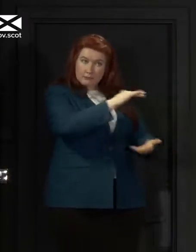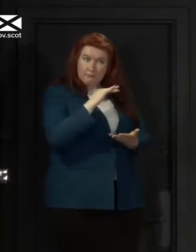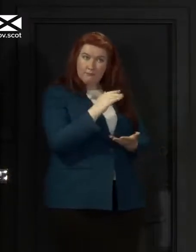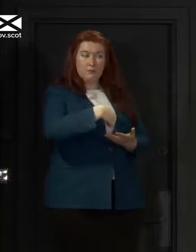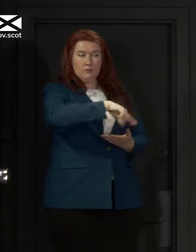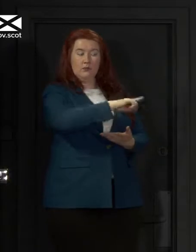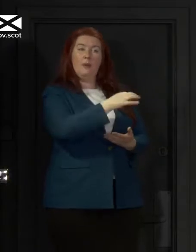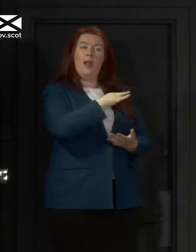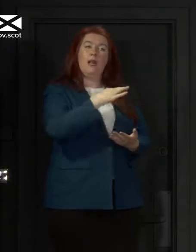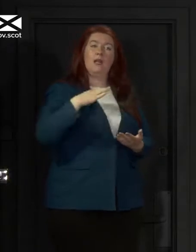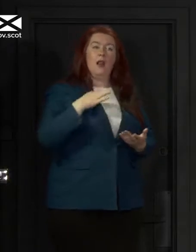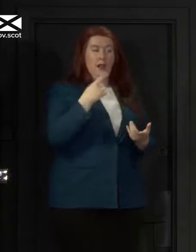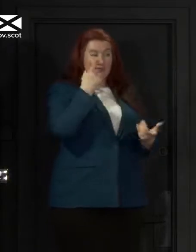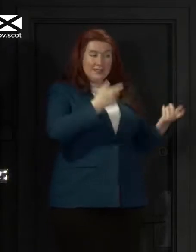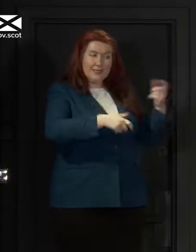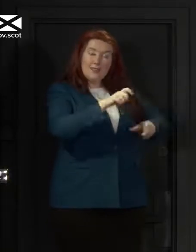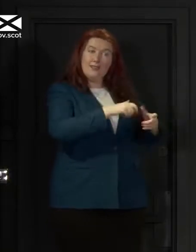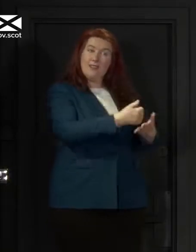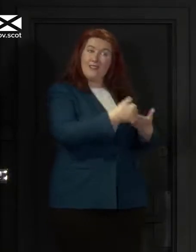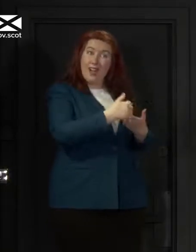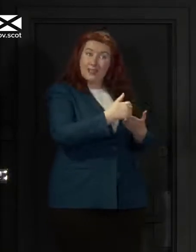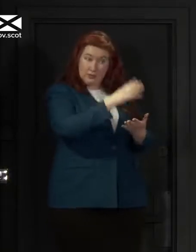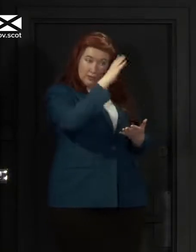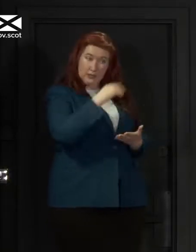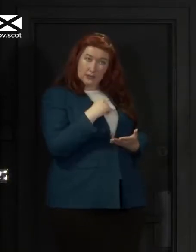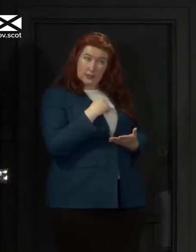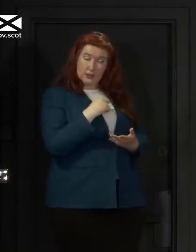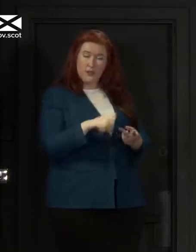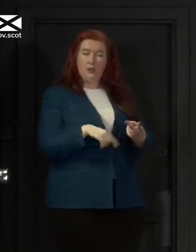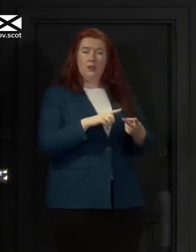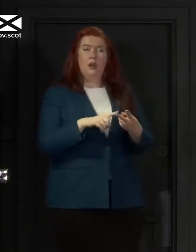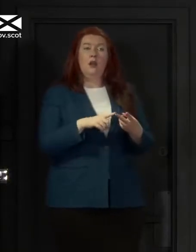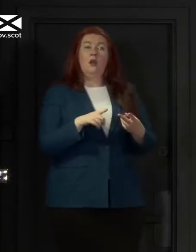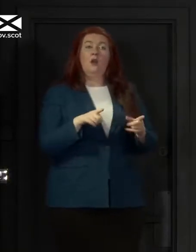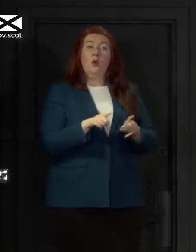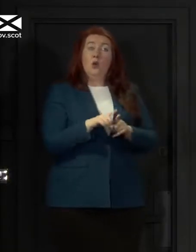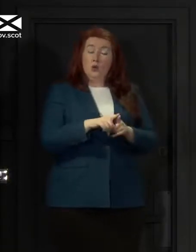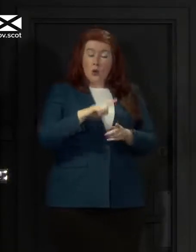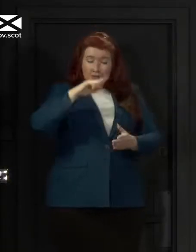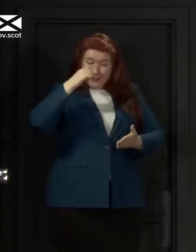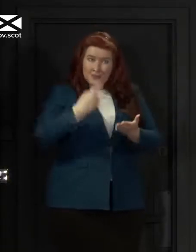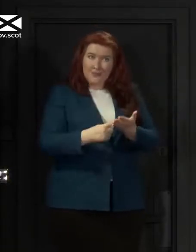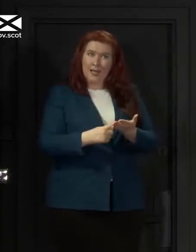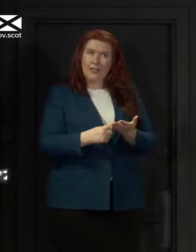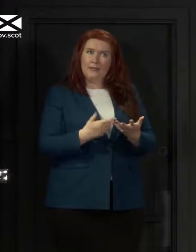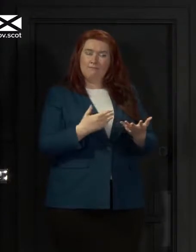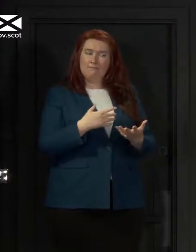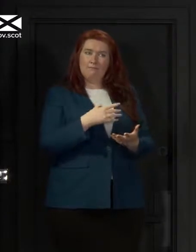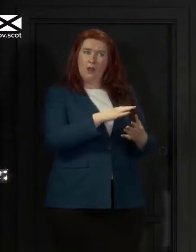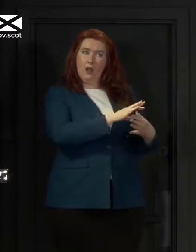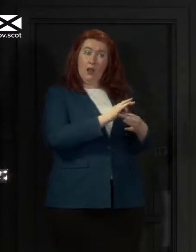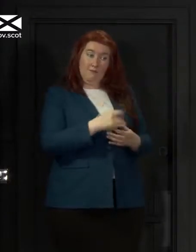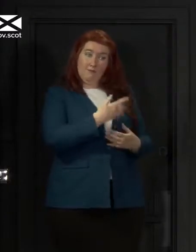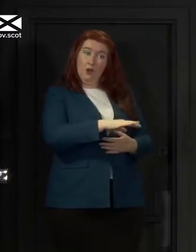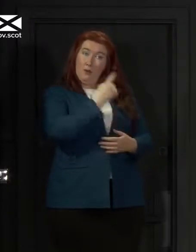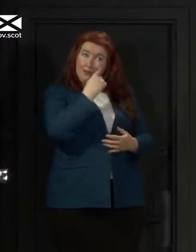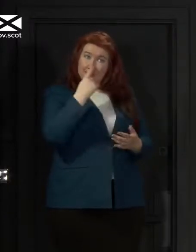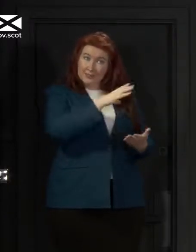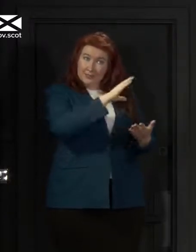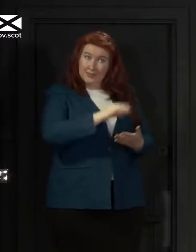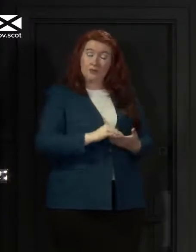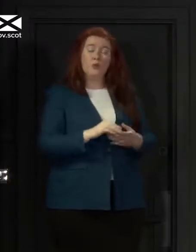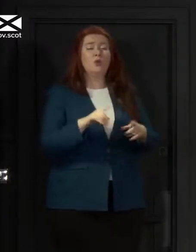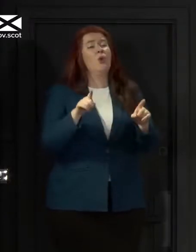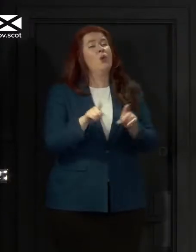from our clinical and scientific advisors, taking then the decisions that are informed by those and